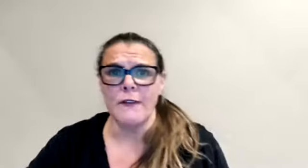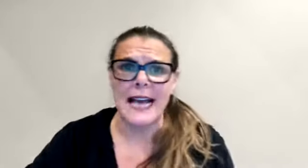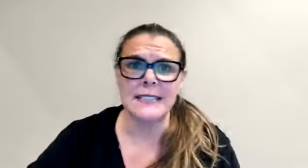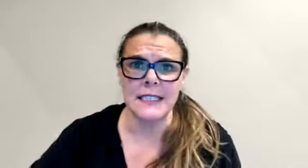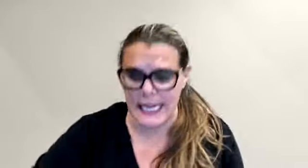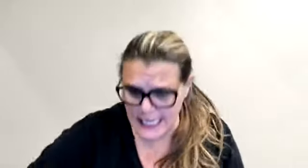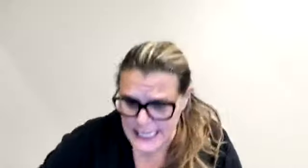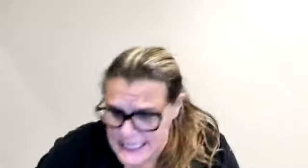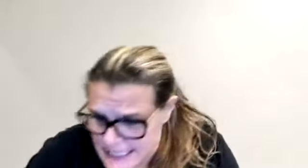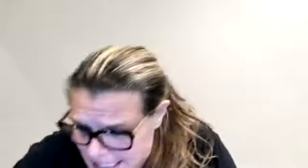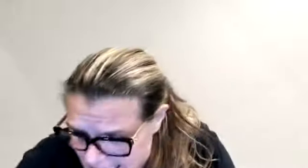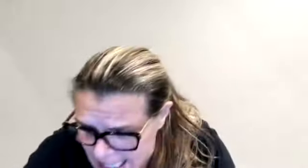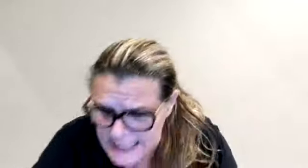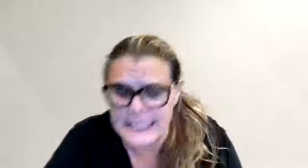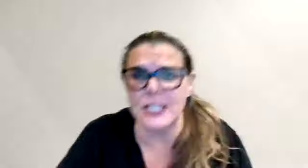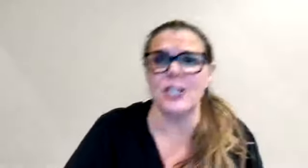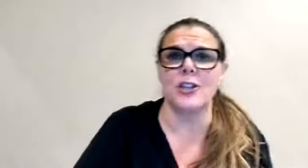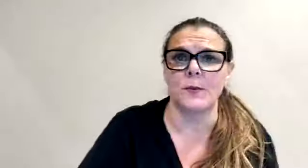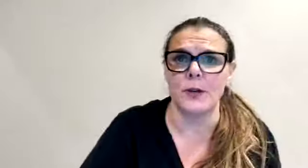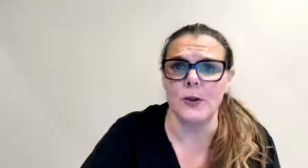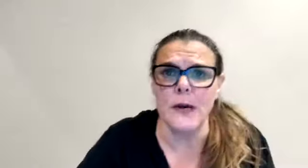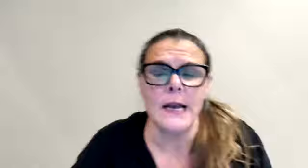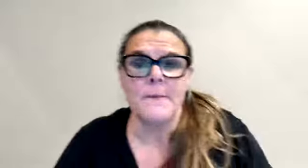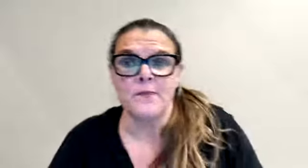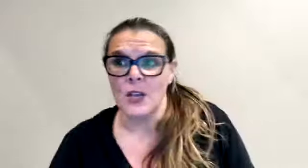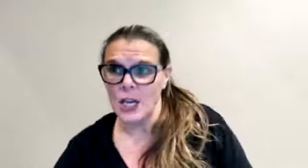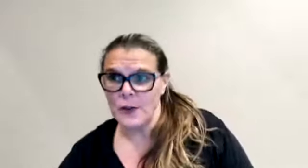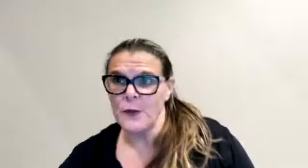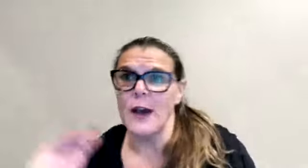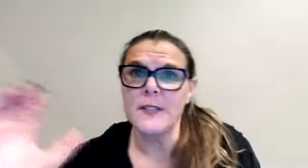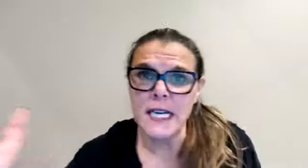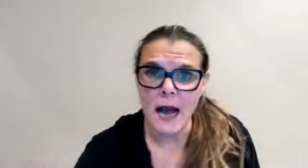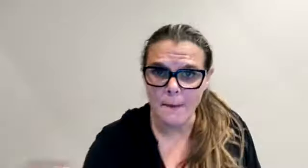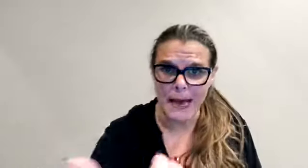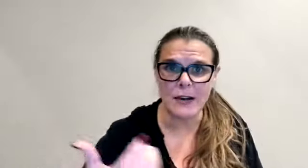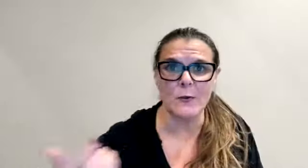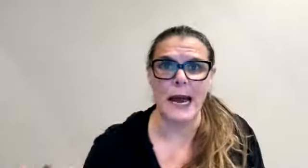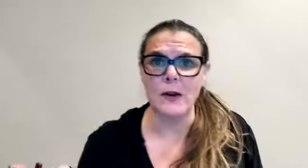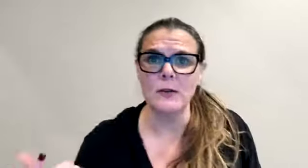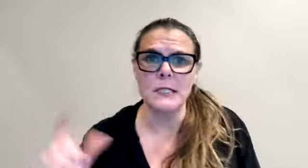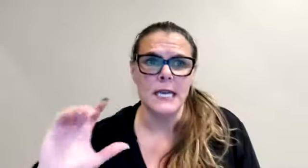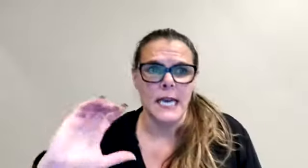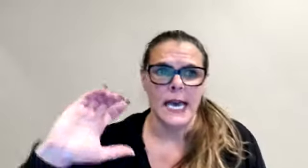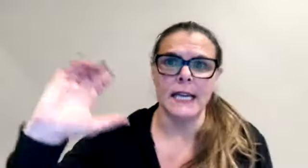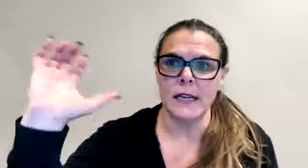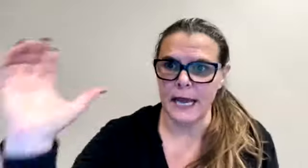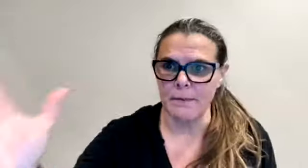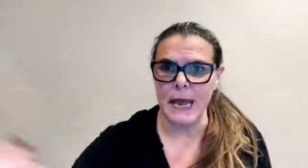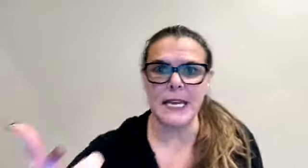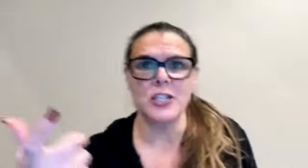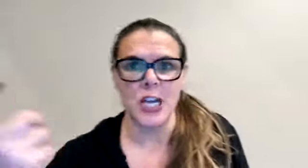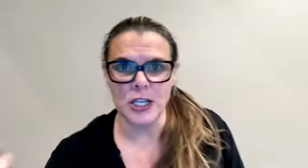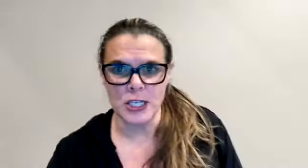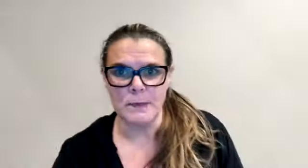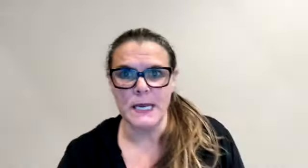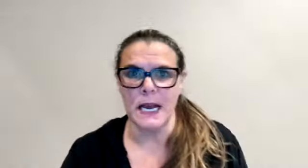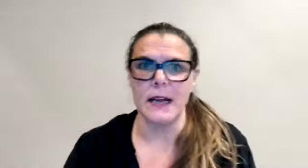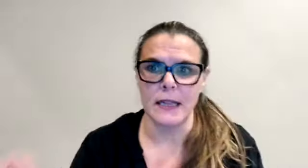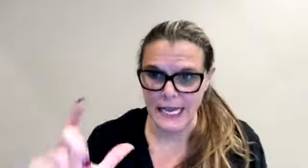vacillate. And see that decision through. And if you have to come back around and make changes after